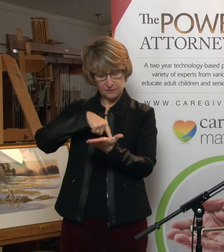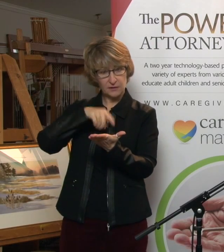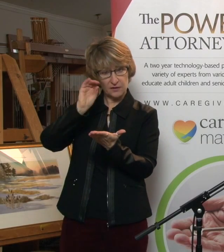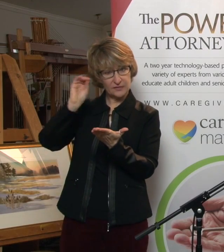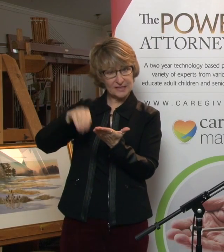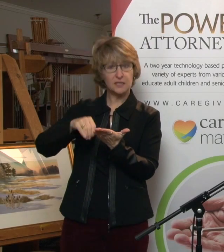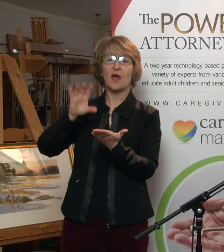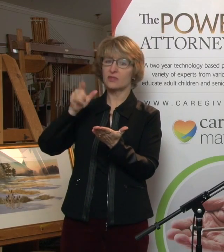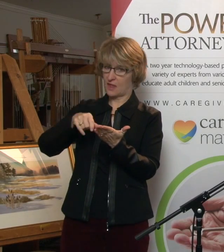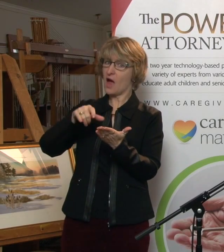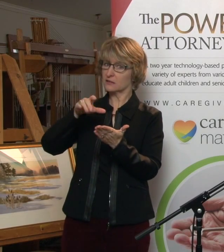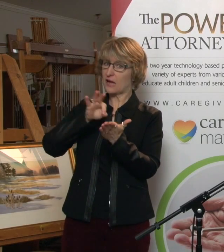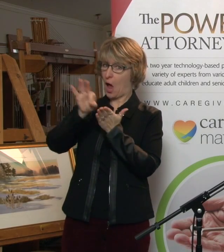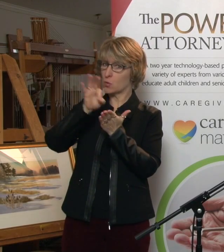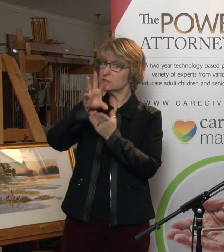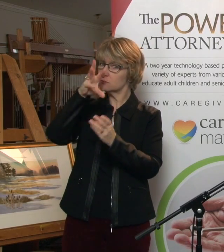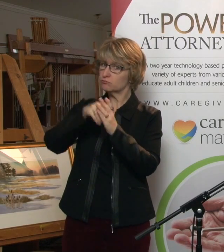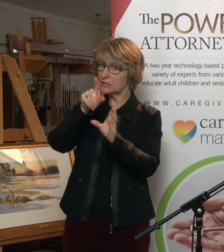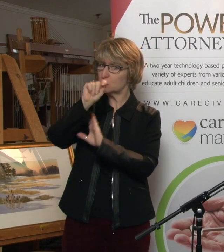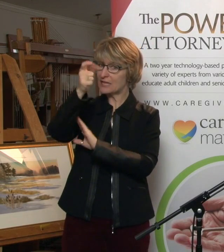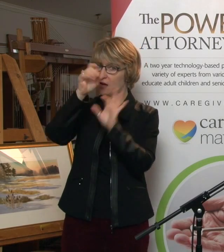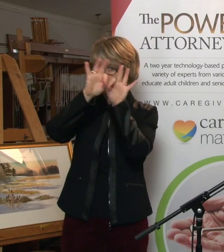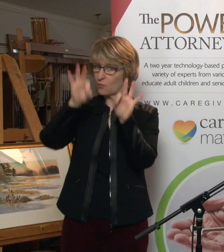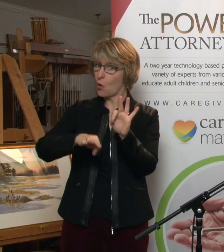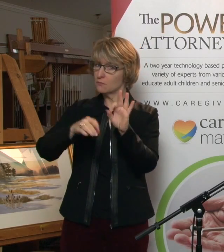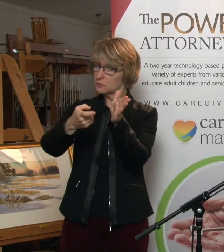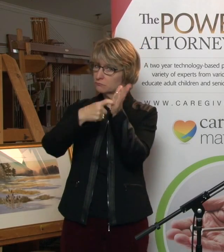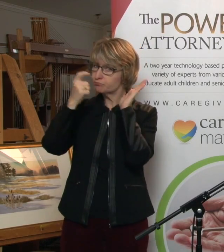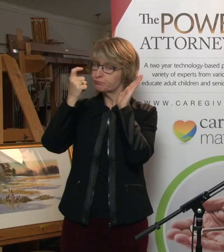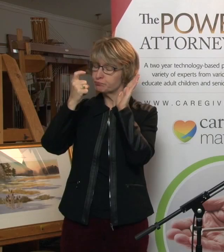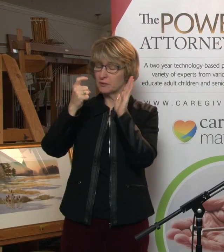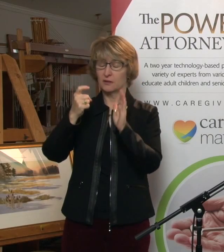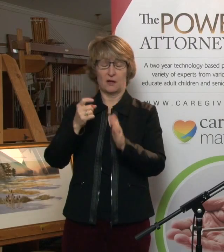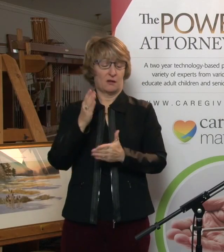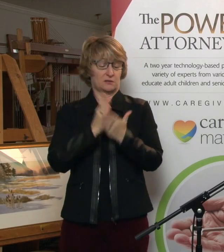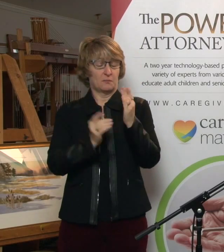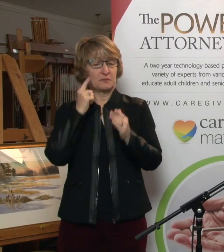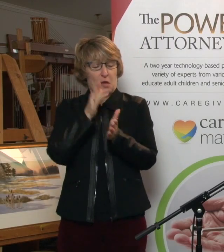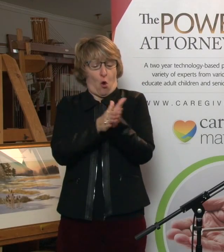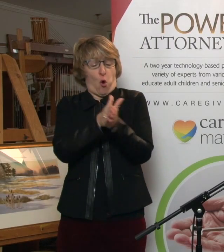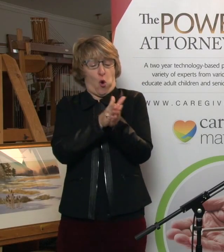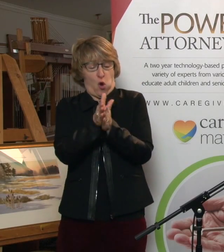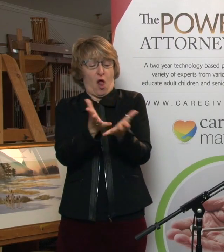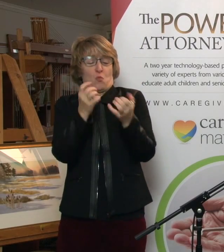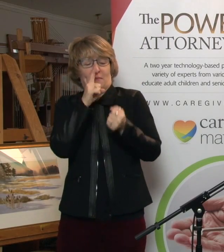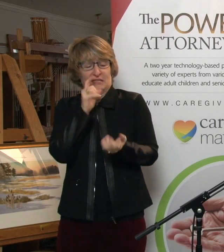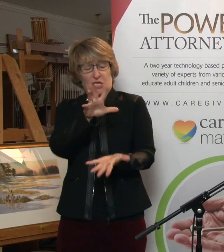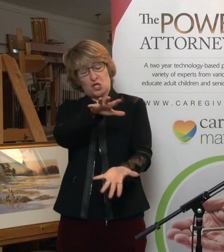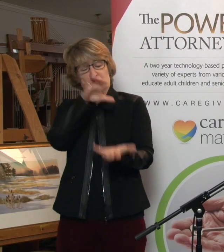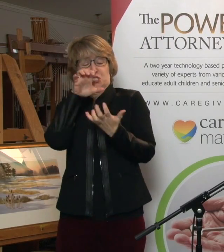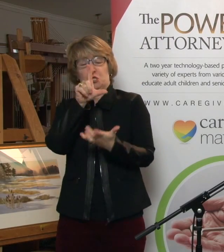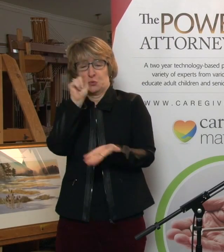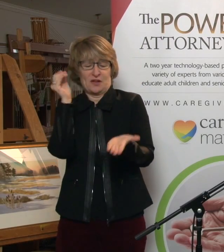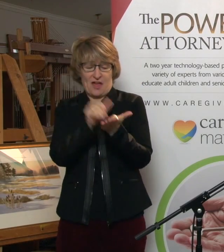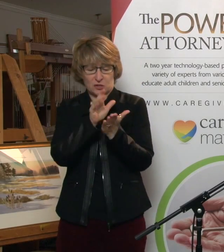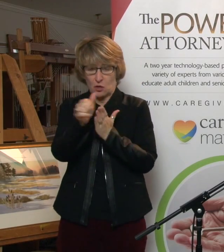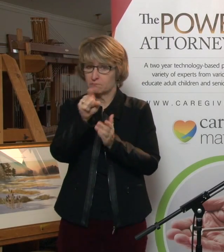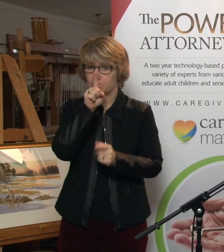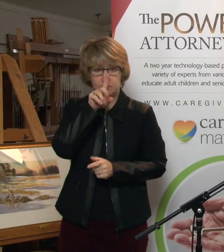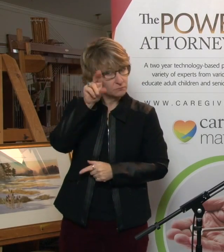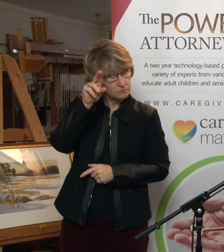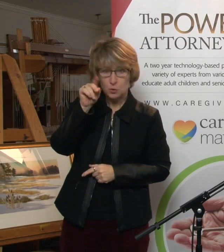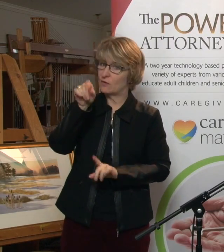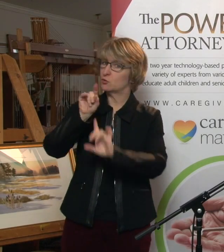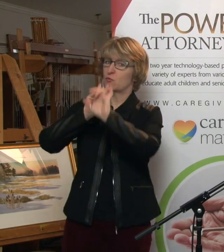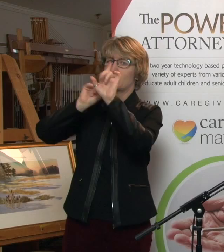We sometimes see people saying, oh, I want to do it because I can make 20 grand on doing this. Well, it's not 20 grand. You're supposed to report that as